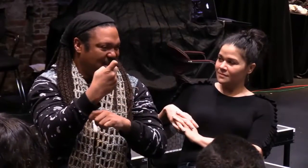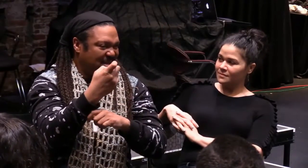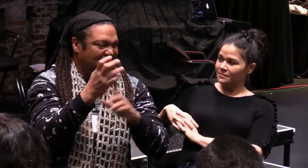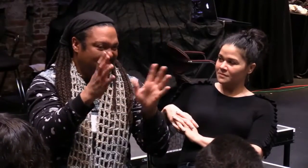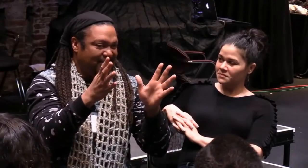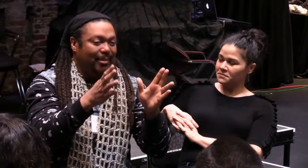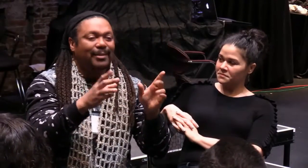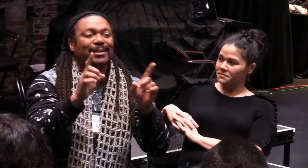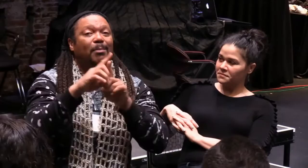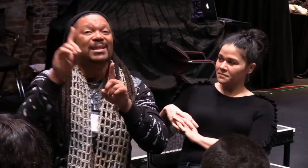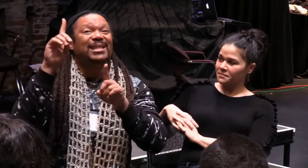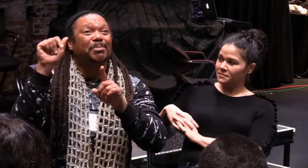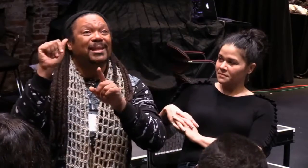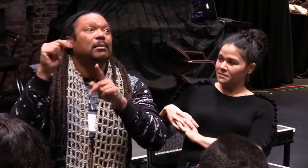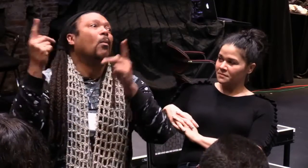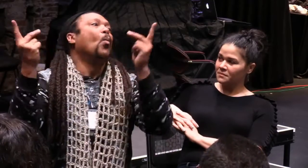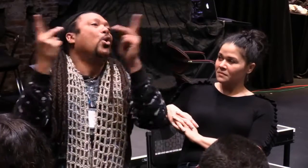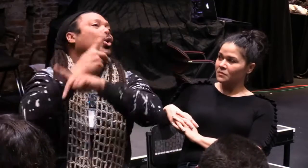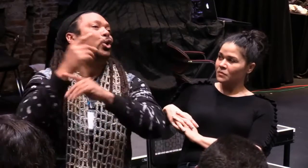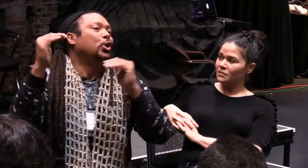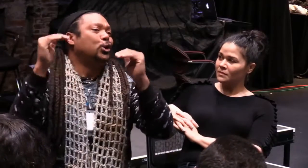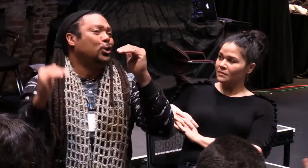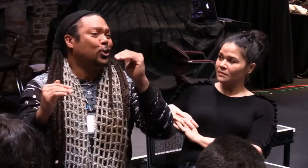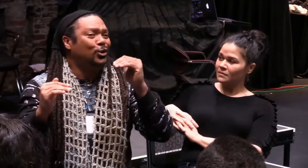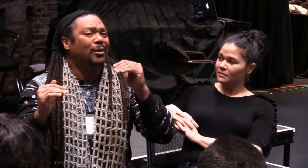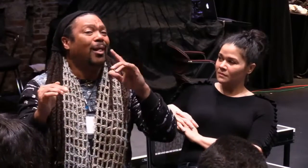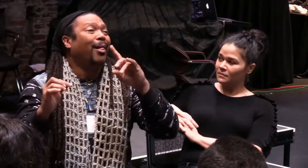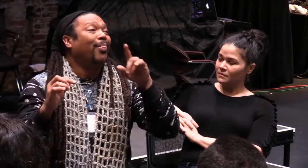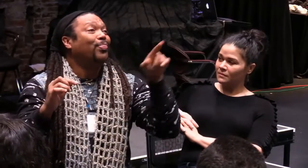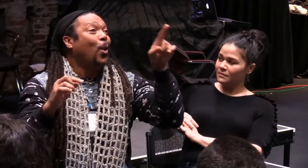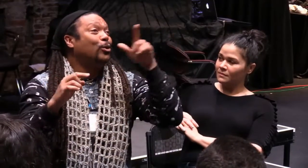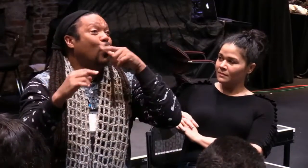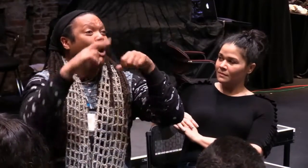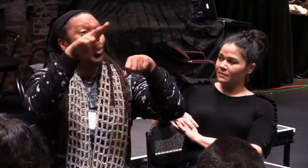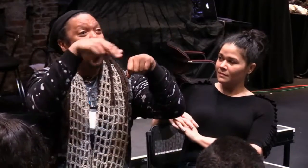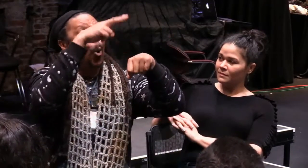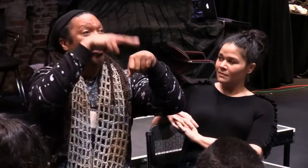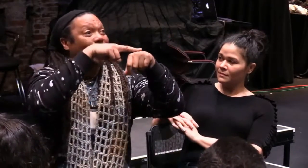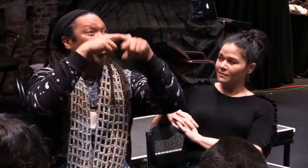weaker of the two sexes. Oh, and if they're disabled, oh, even better.